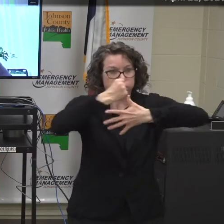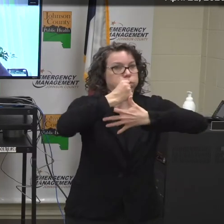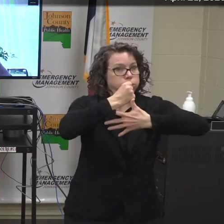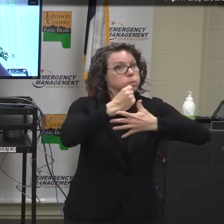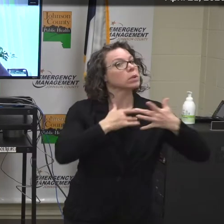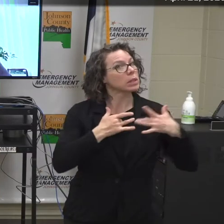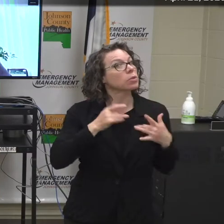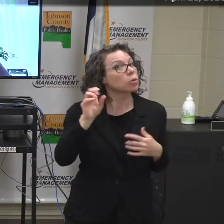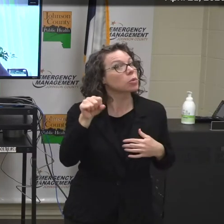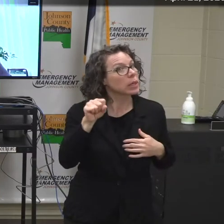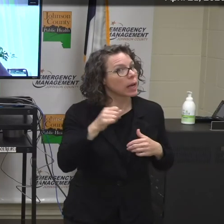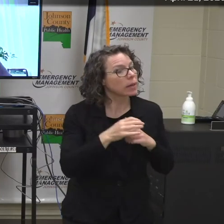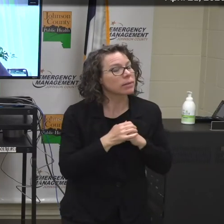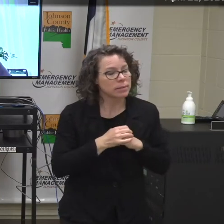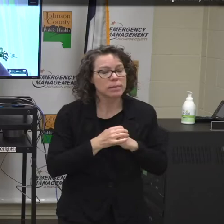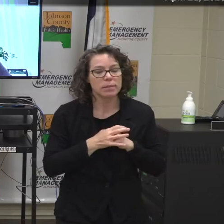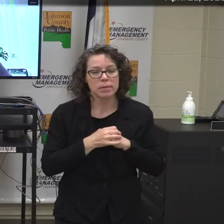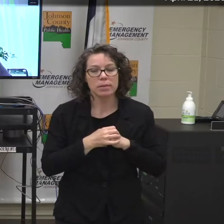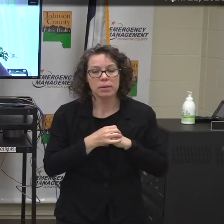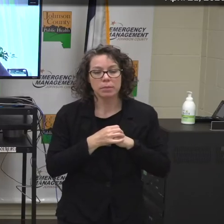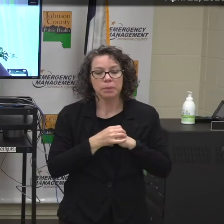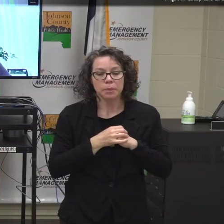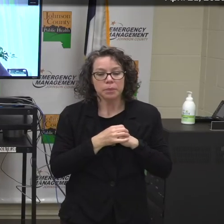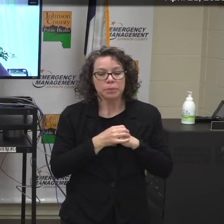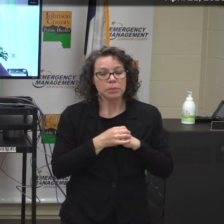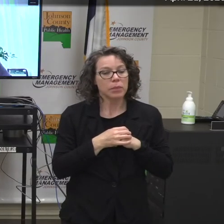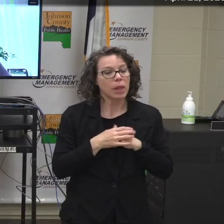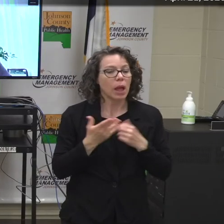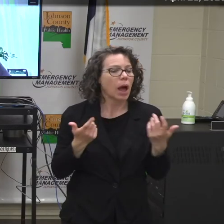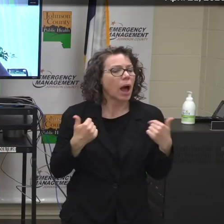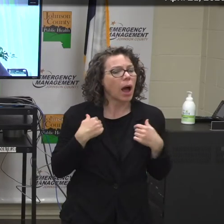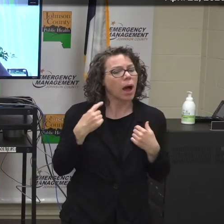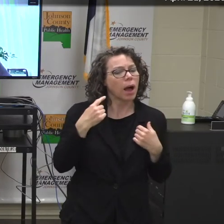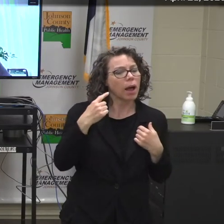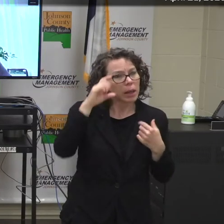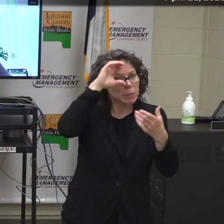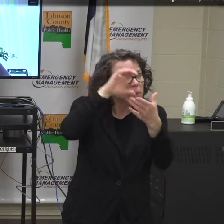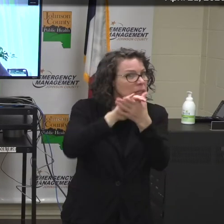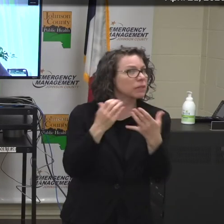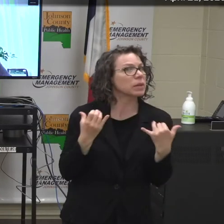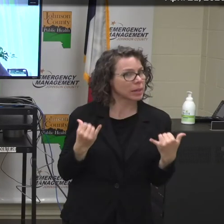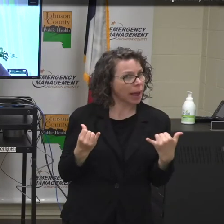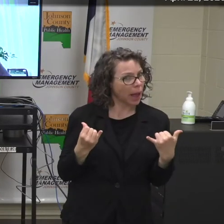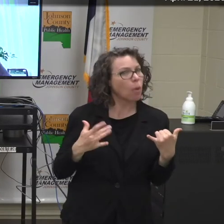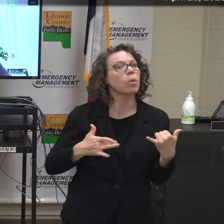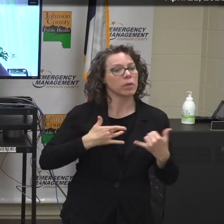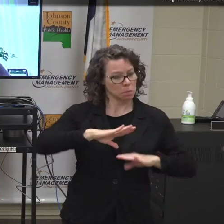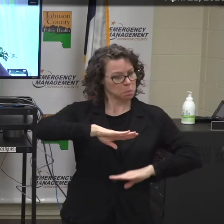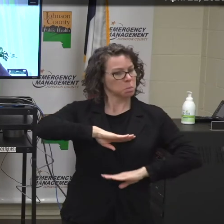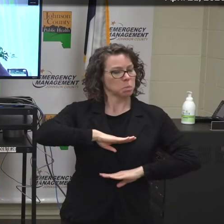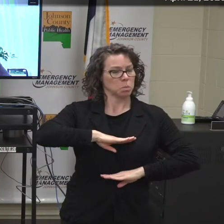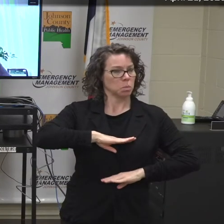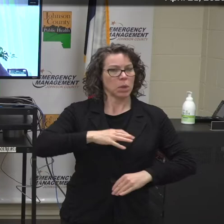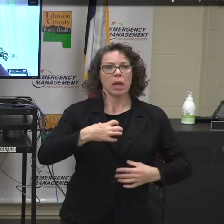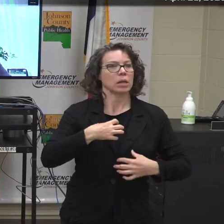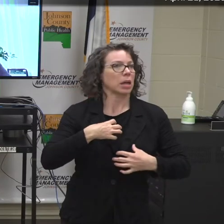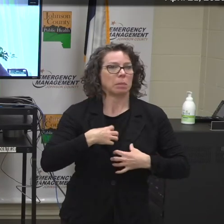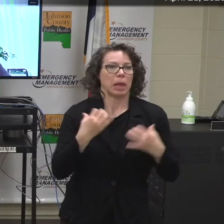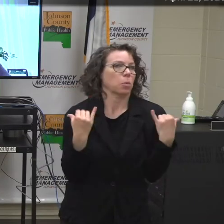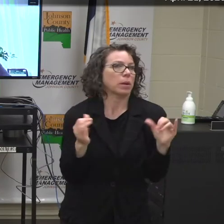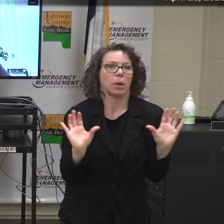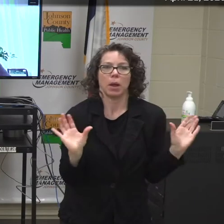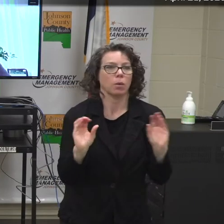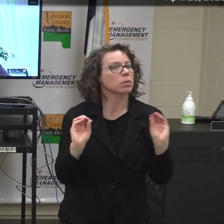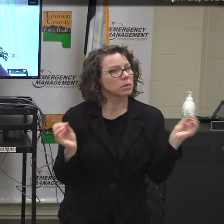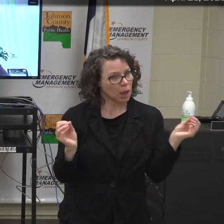and cause for us. And I am not aware of any complaints of that nature. And we are working extremely hard